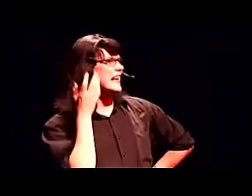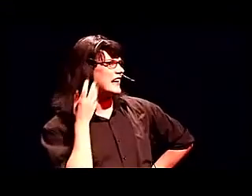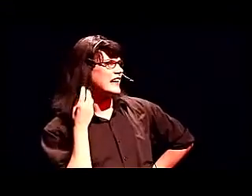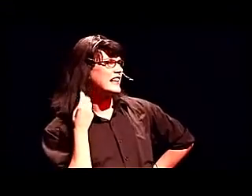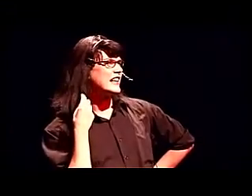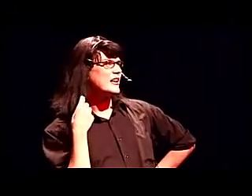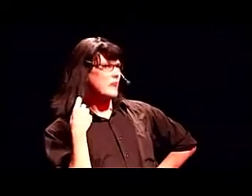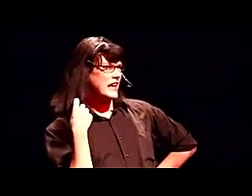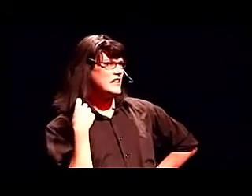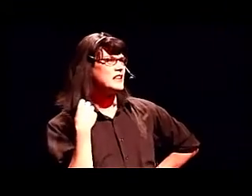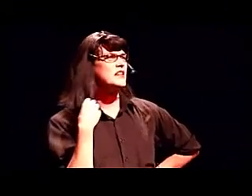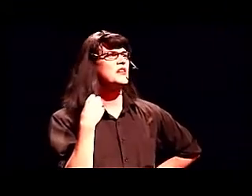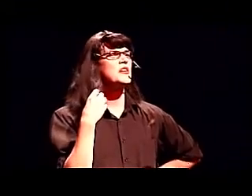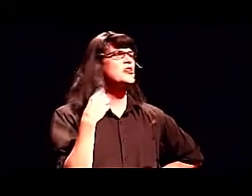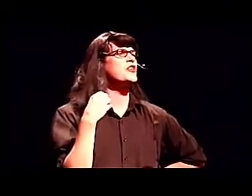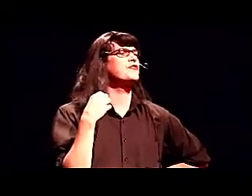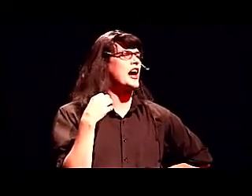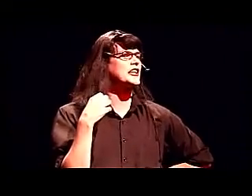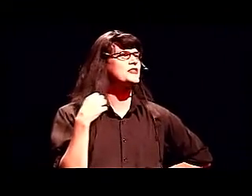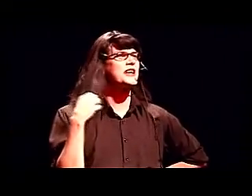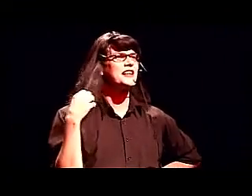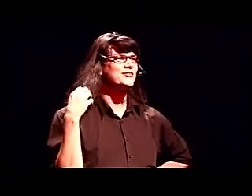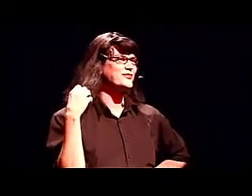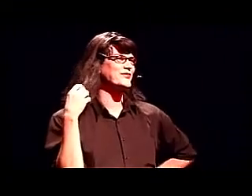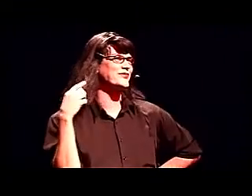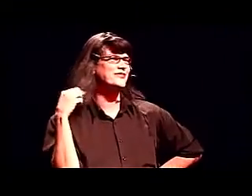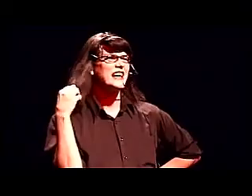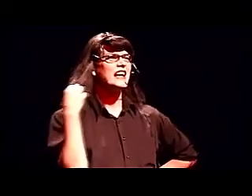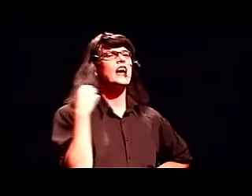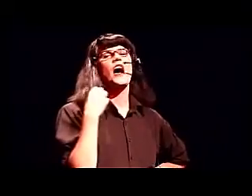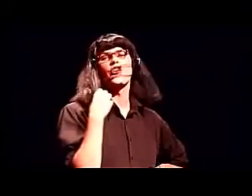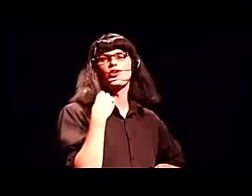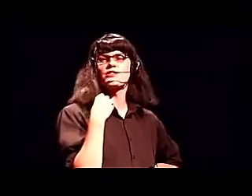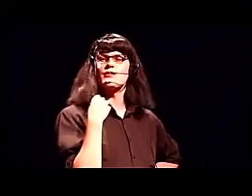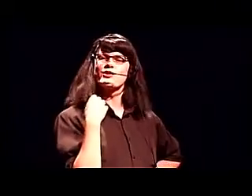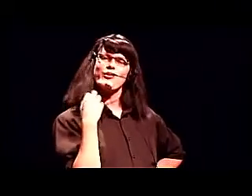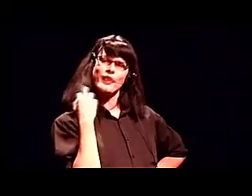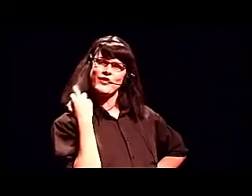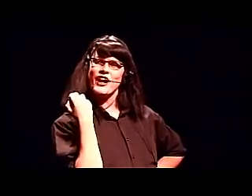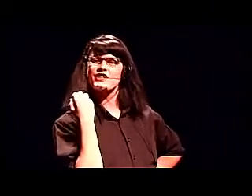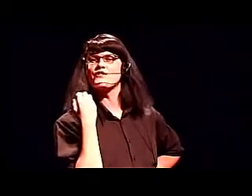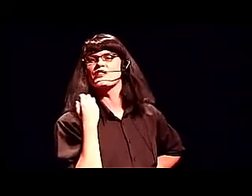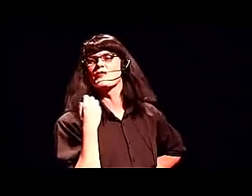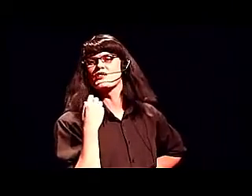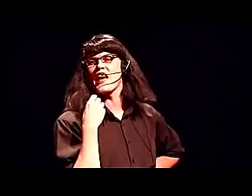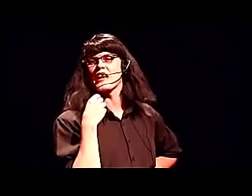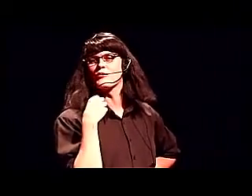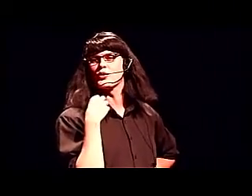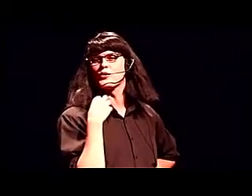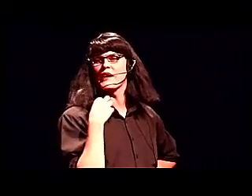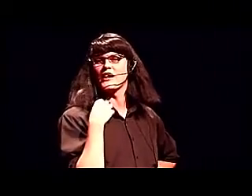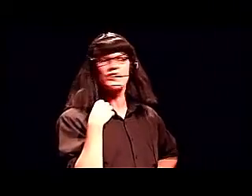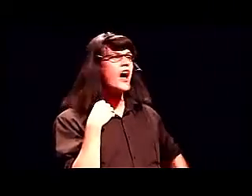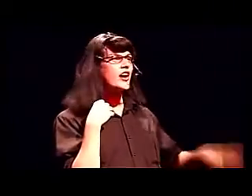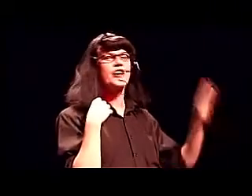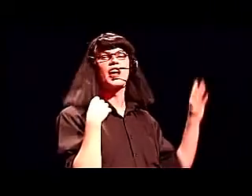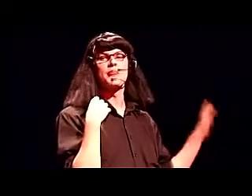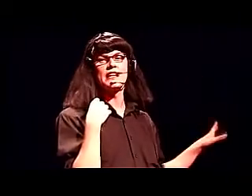Min? Min? Who the fuck is Min? I thought it was some sort of abbreviation for some slag in Broad Meadows. Kind of like